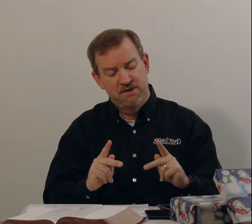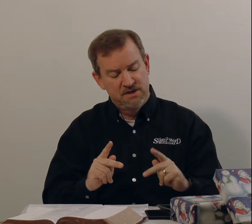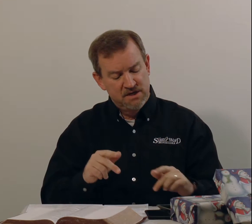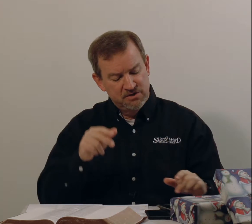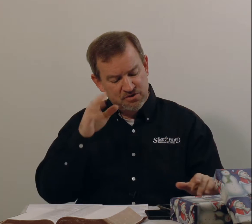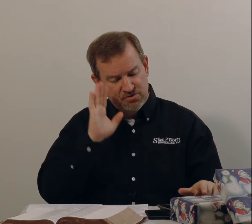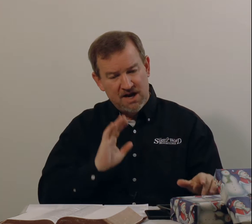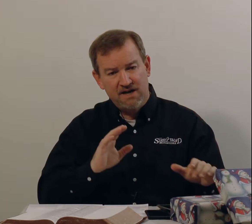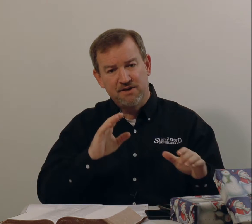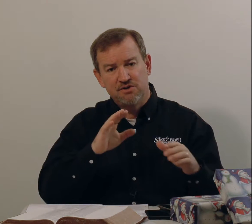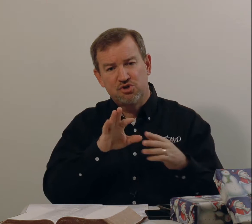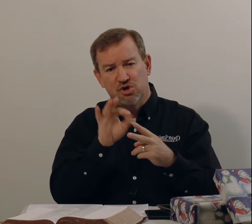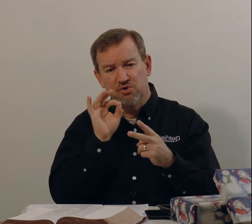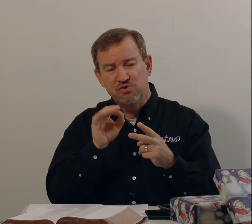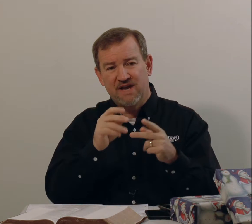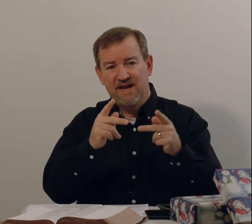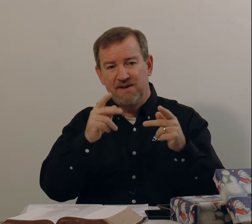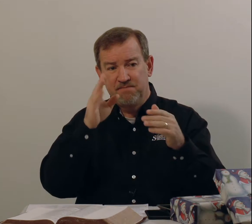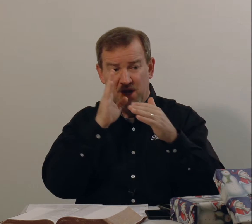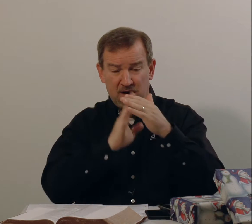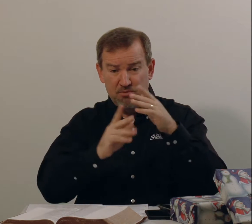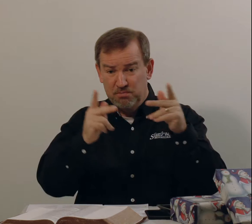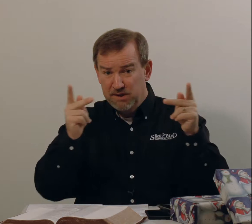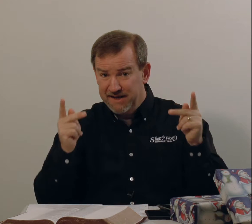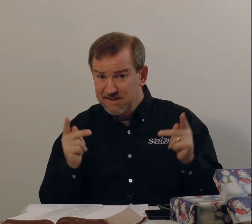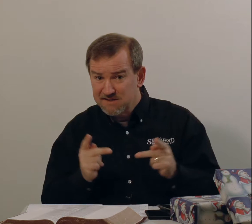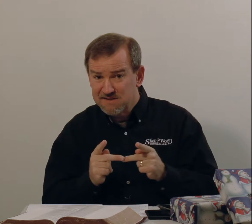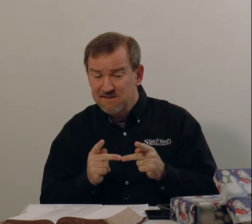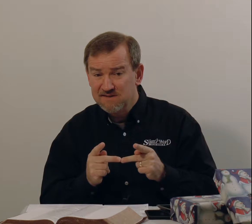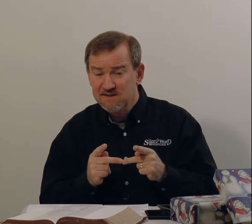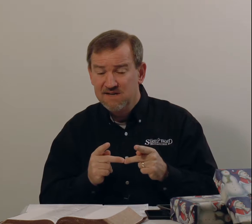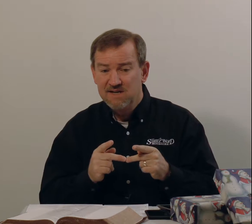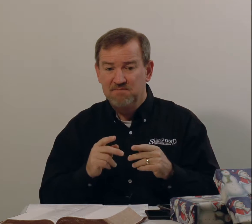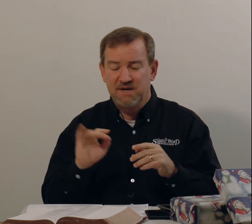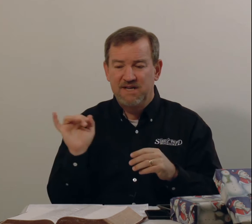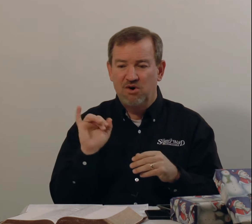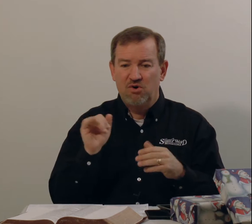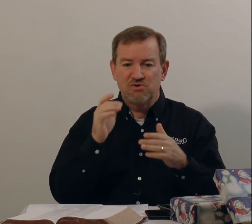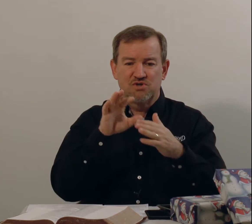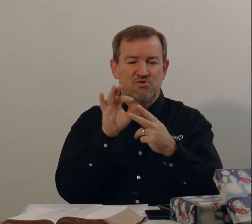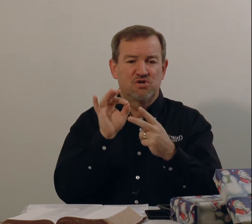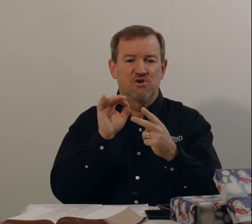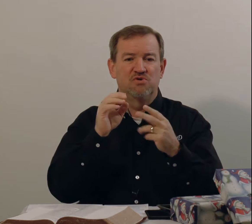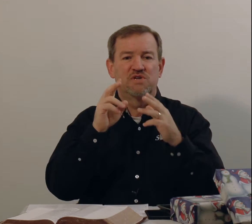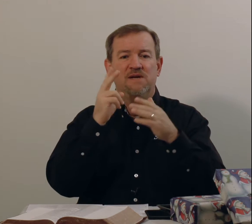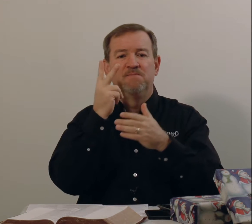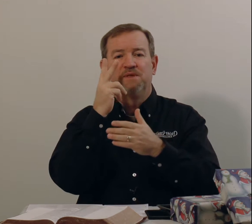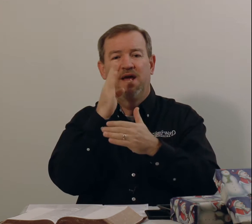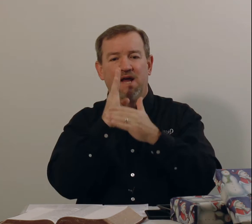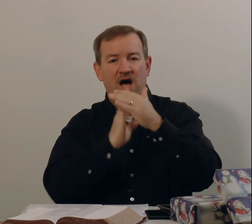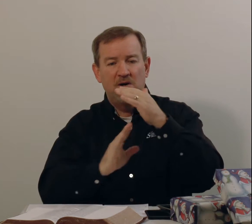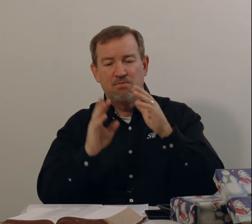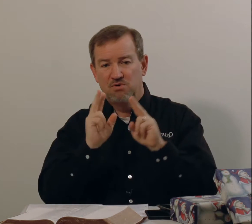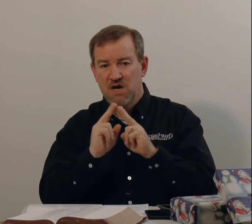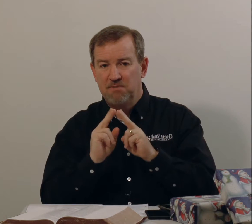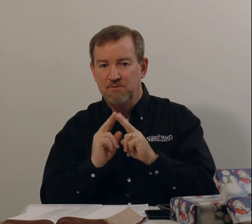So God chose a humble place, but he also chose a humble couple.